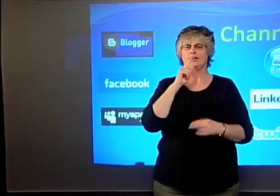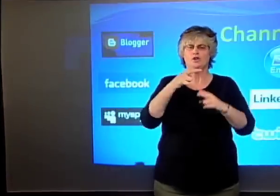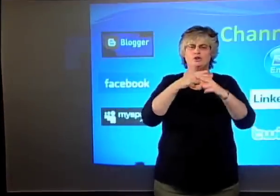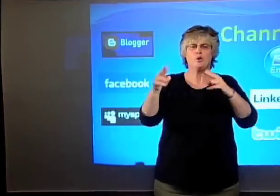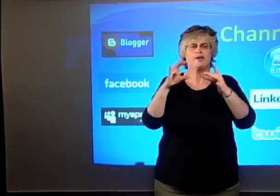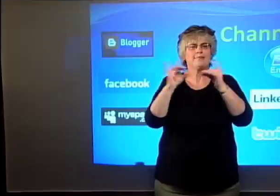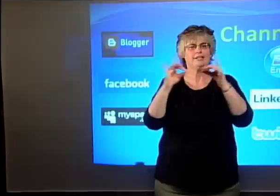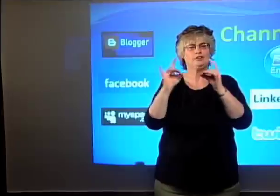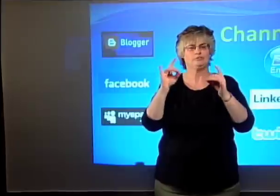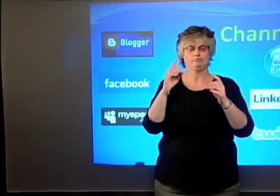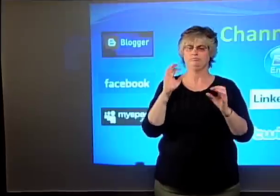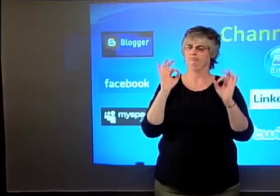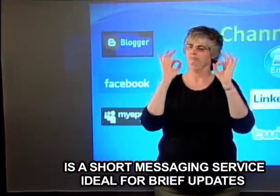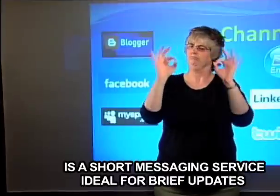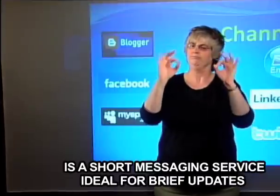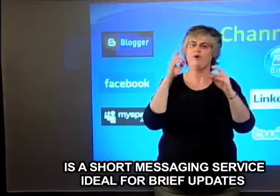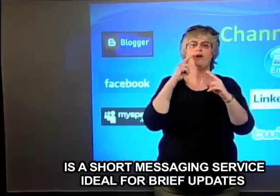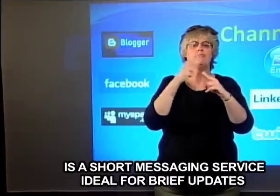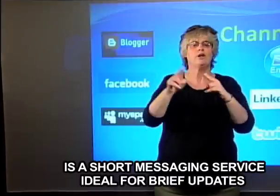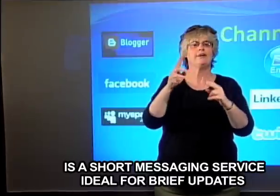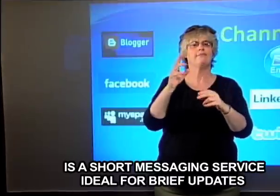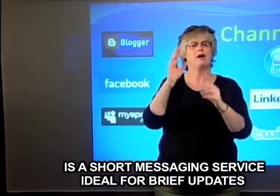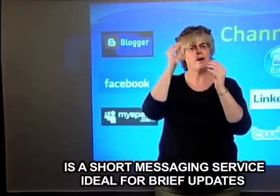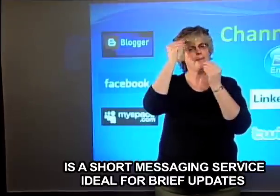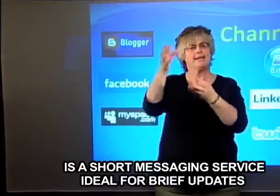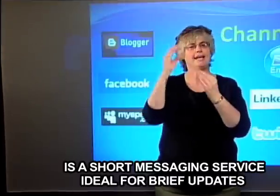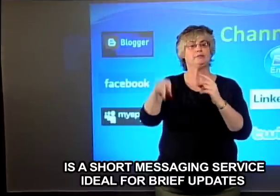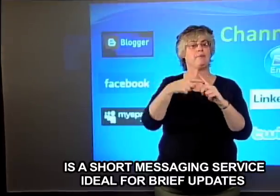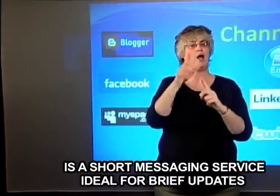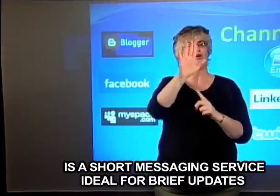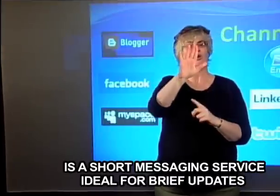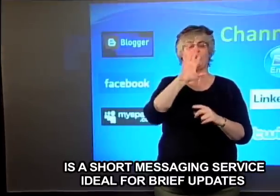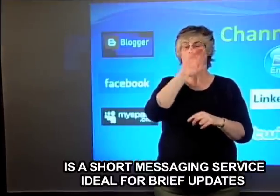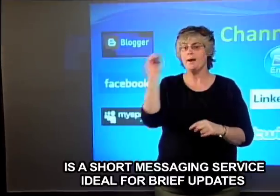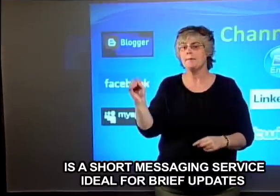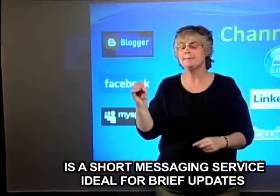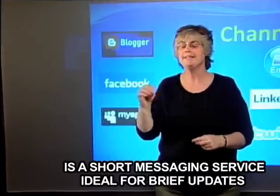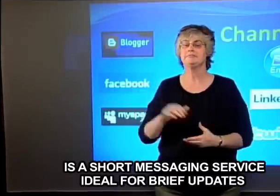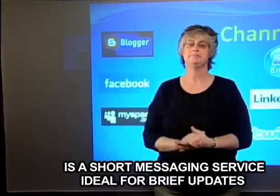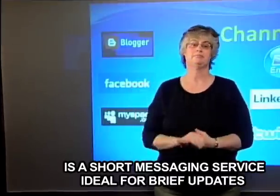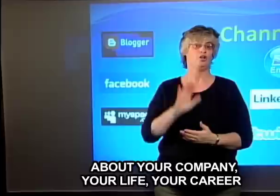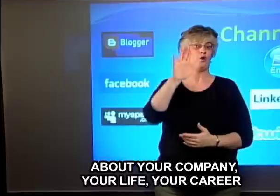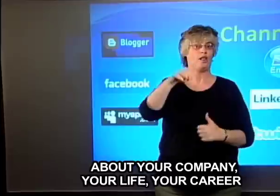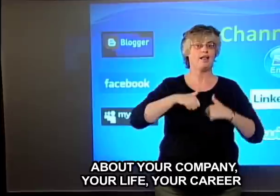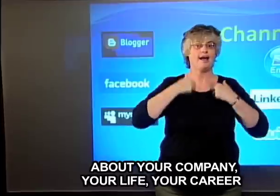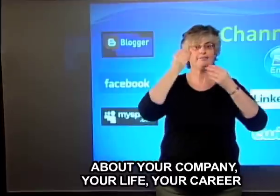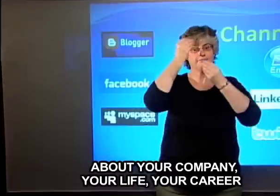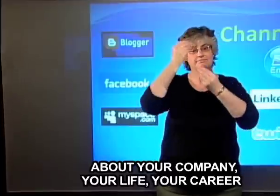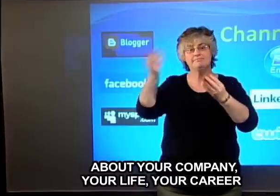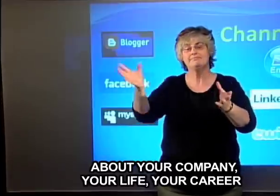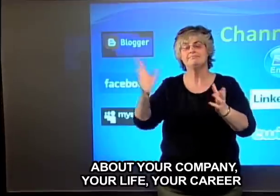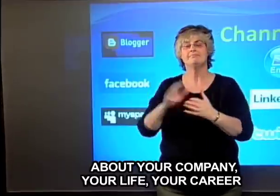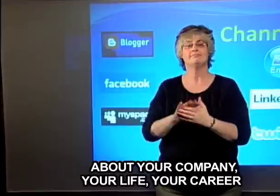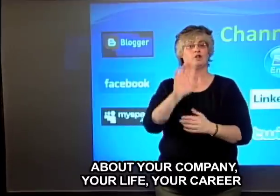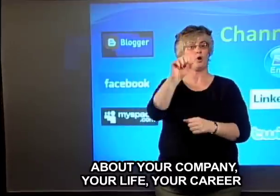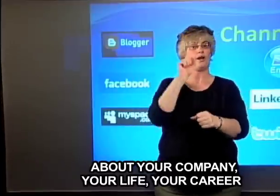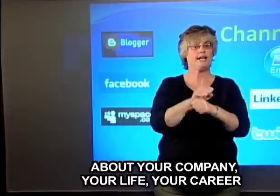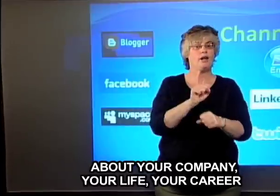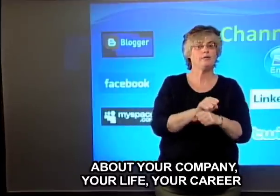Twitter is a short messaging service. Ideal for brief updates about your company, your life,